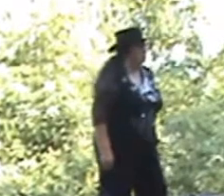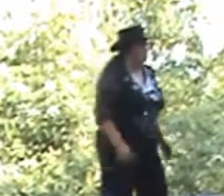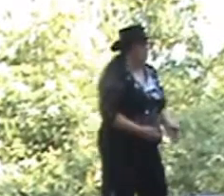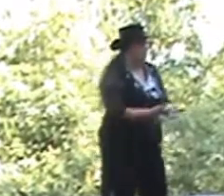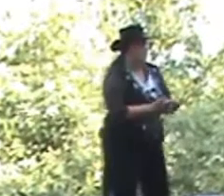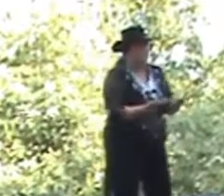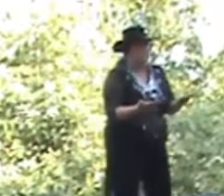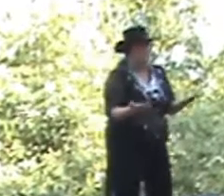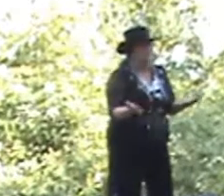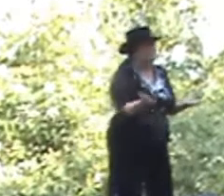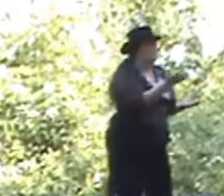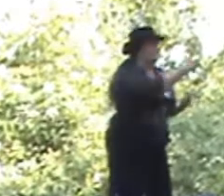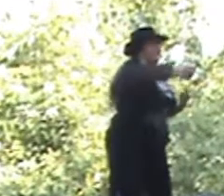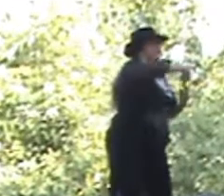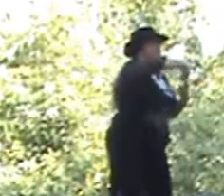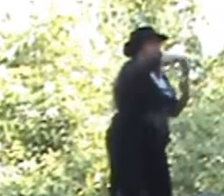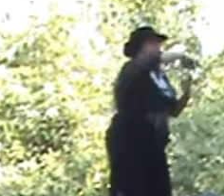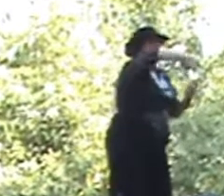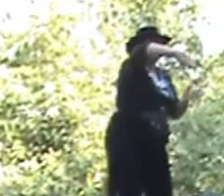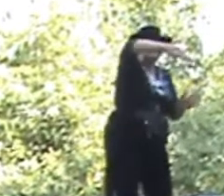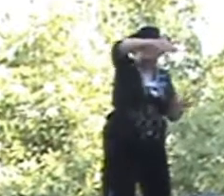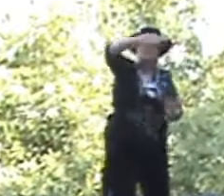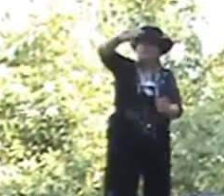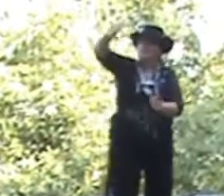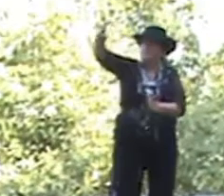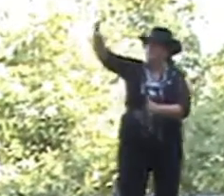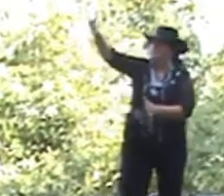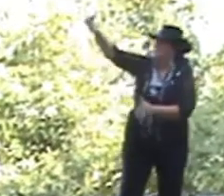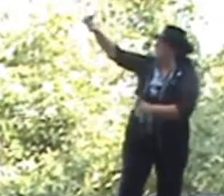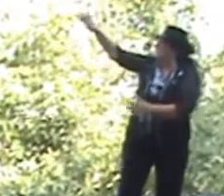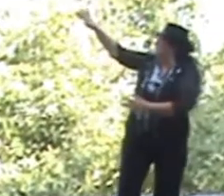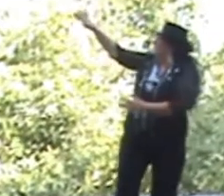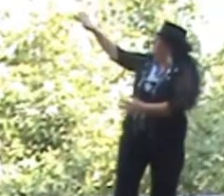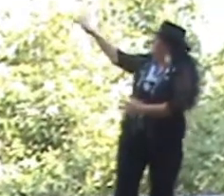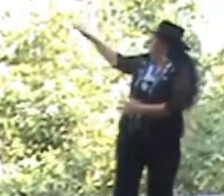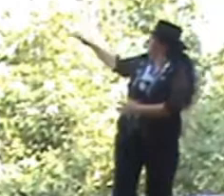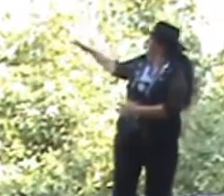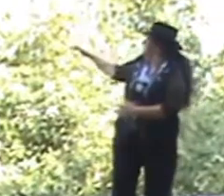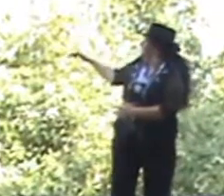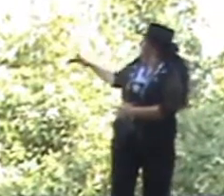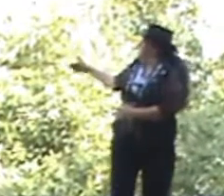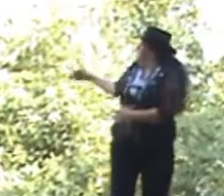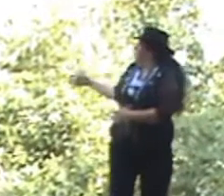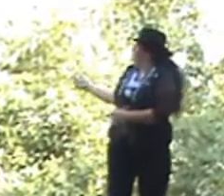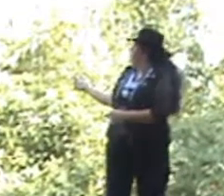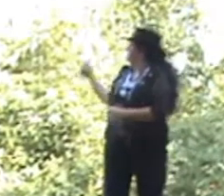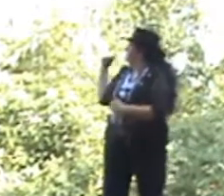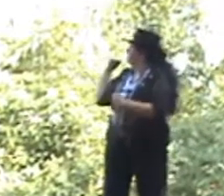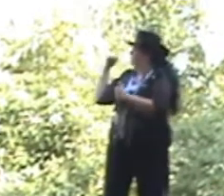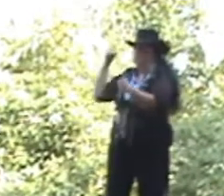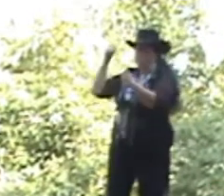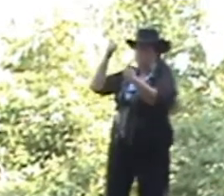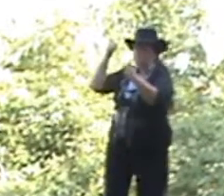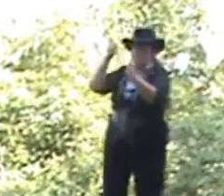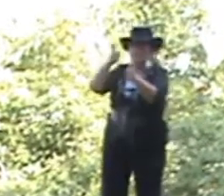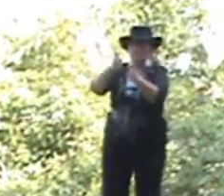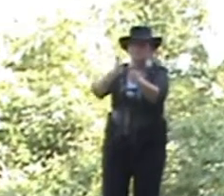There's something hanging in the wind, your past is catching up and